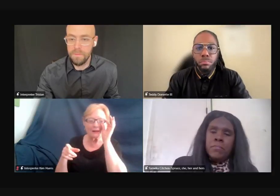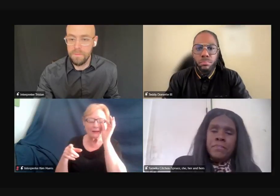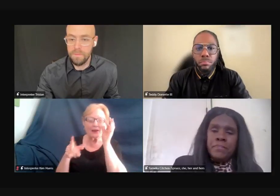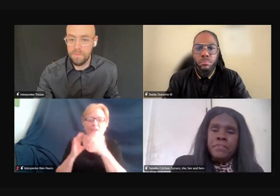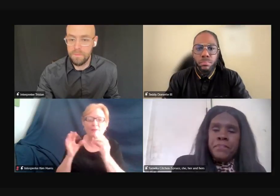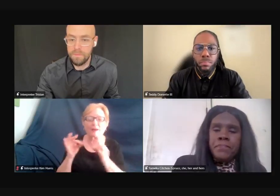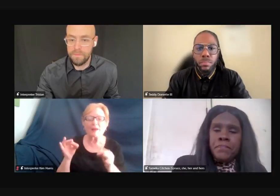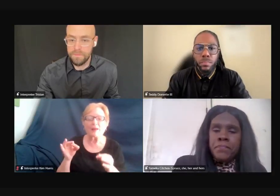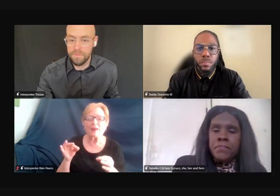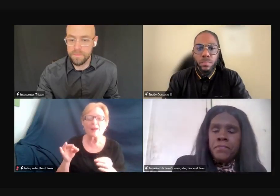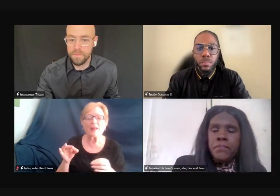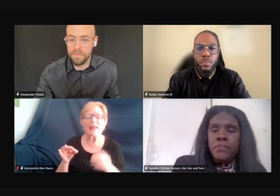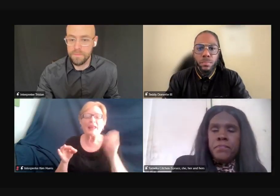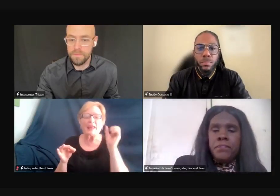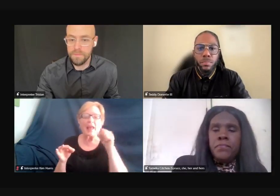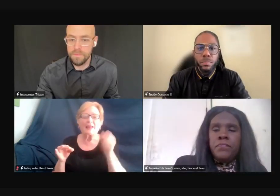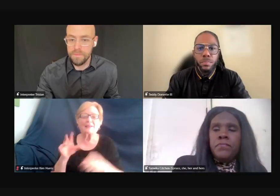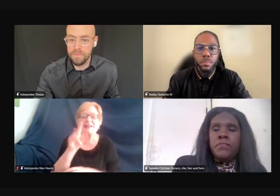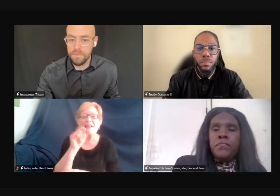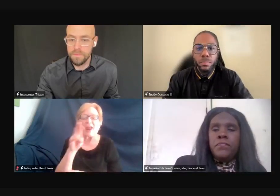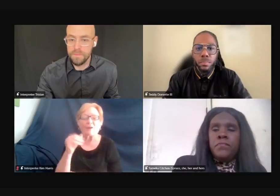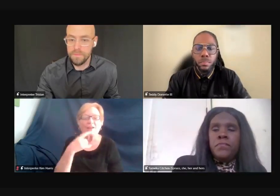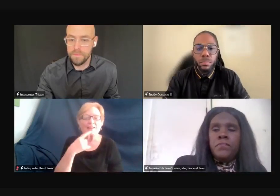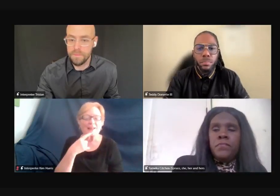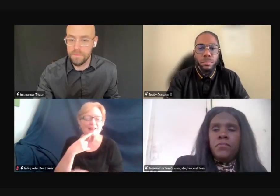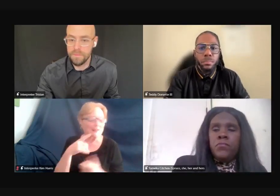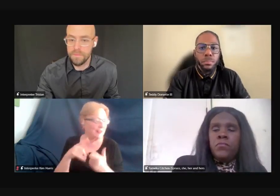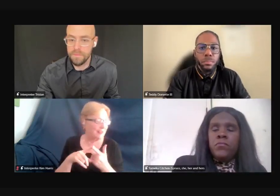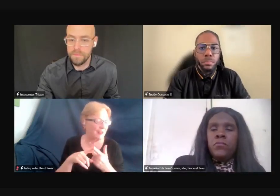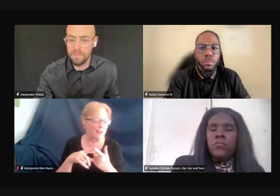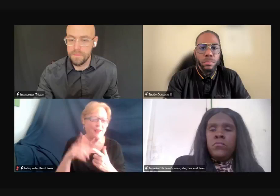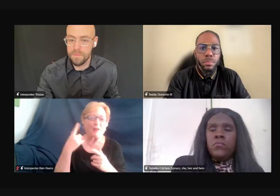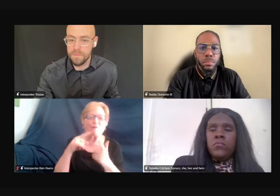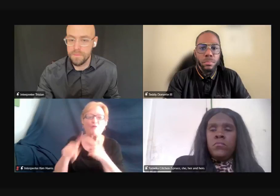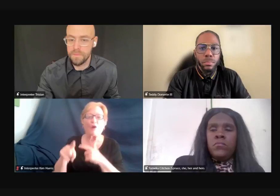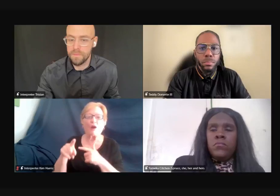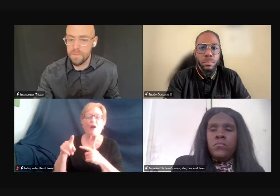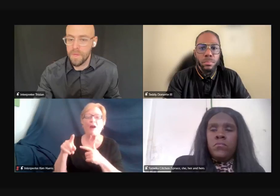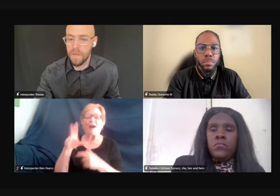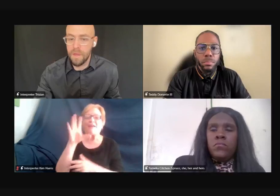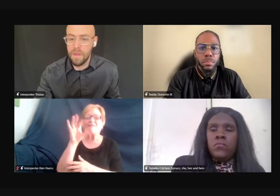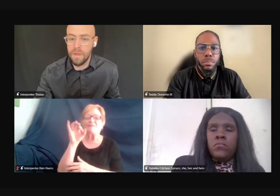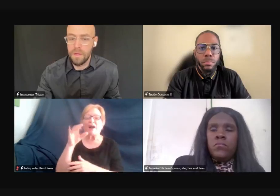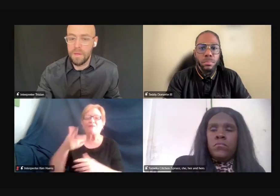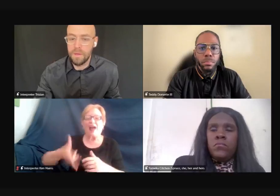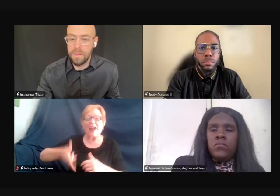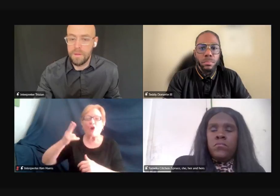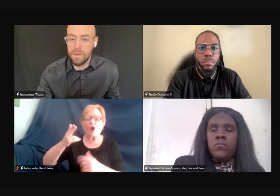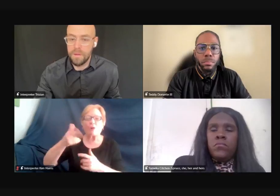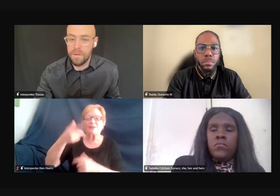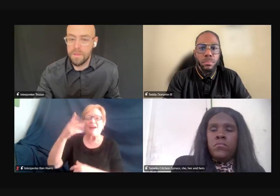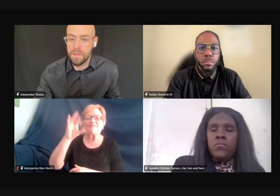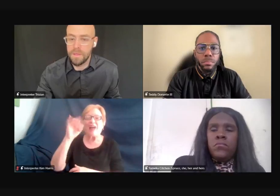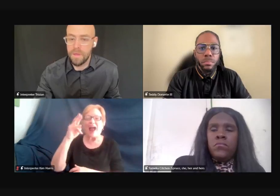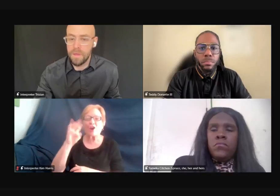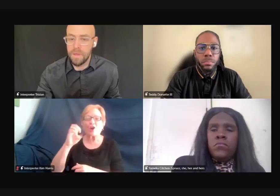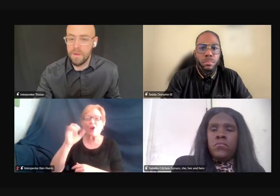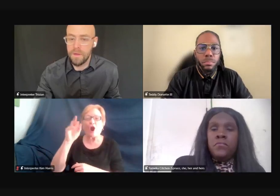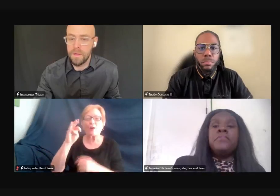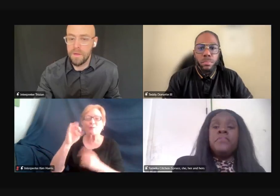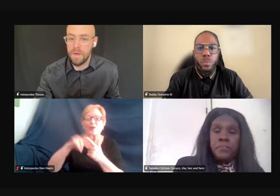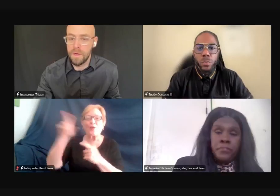Yep. So Terry says flashing lights for firearms would be one example of an accommodation to the work